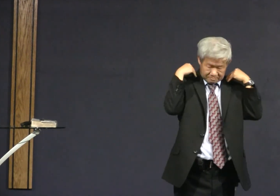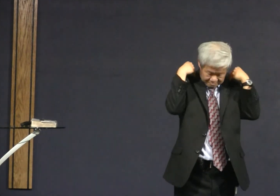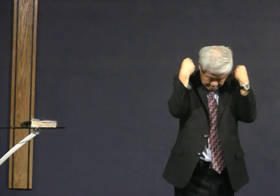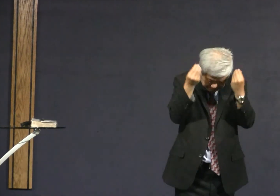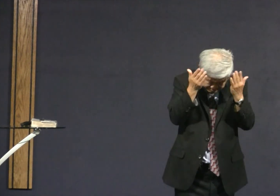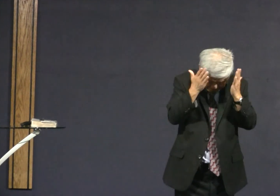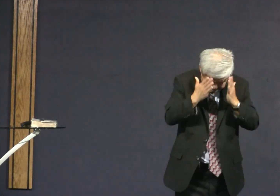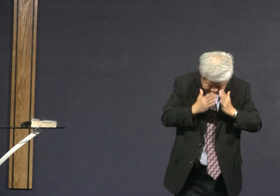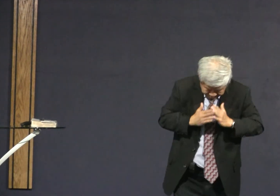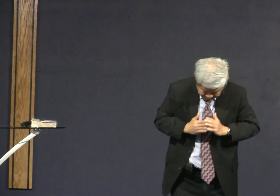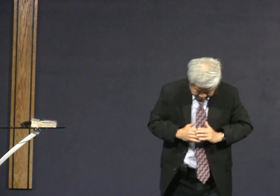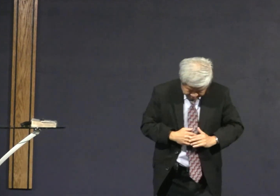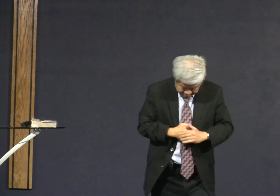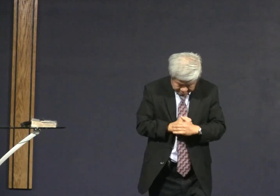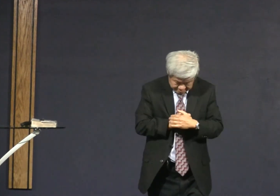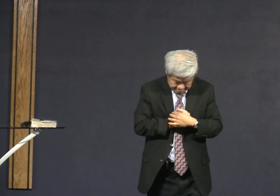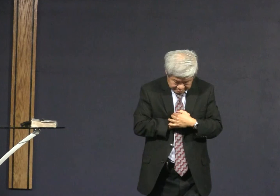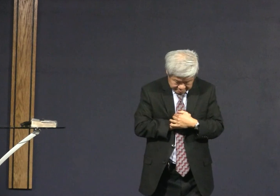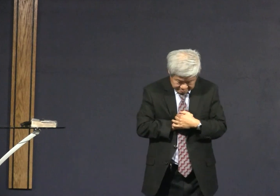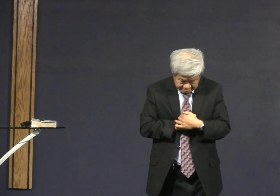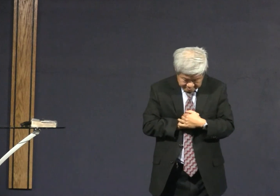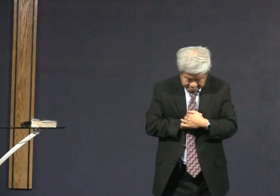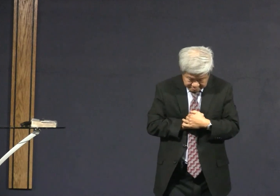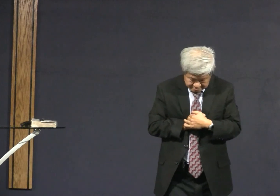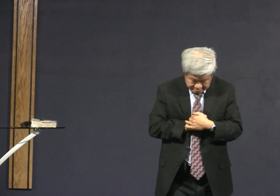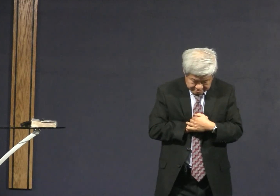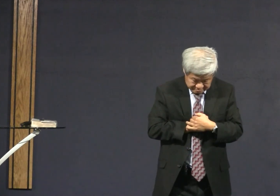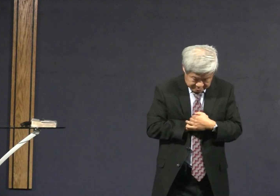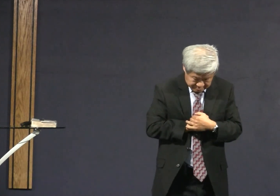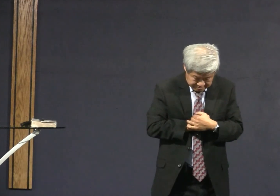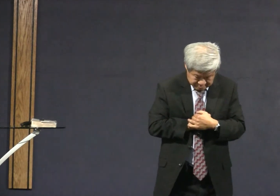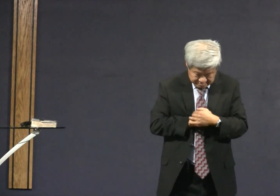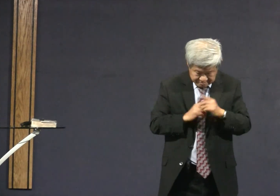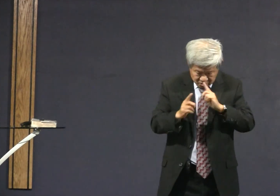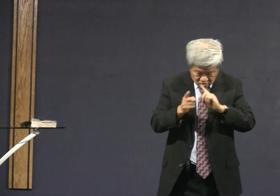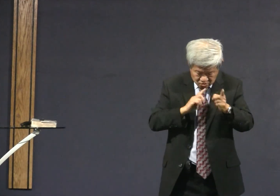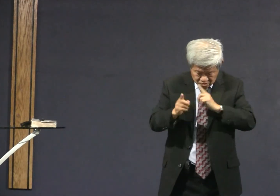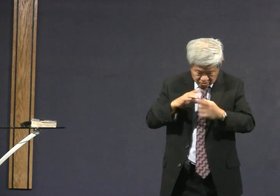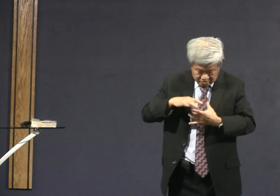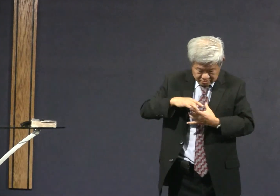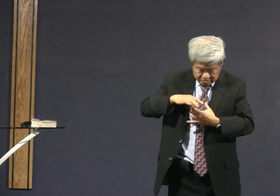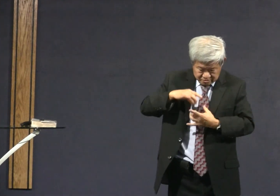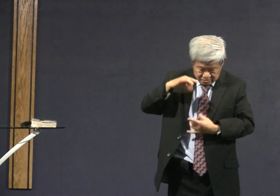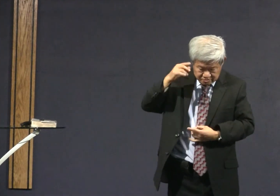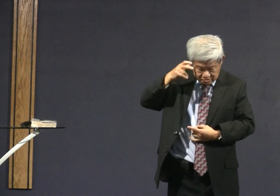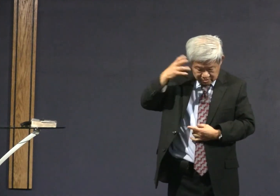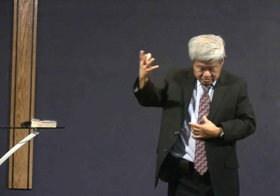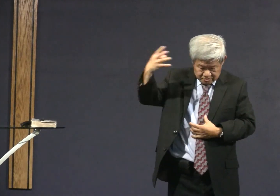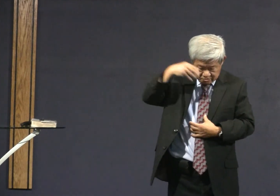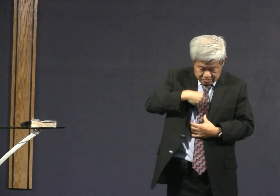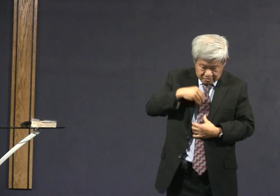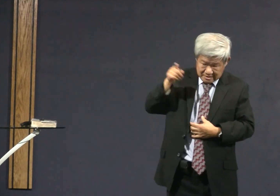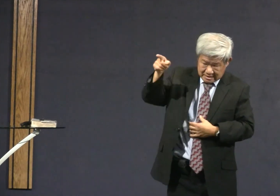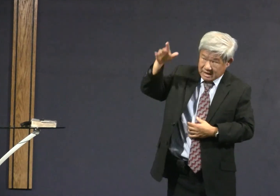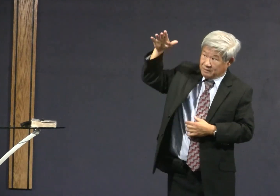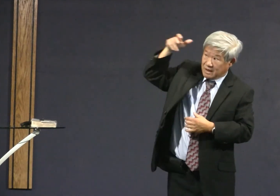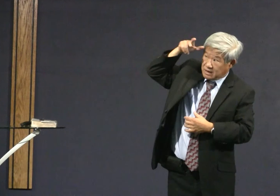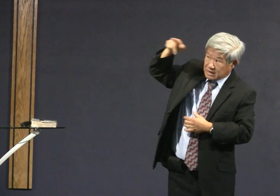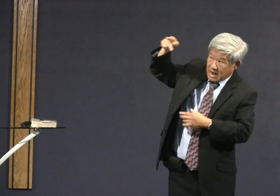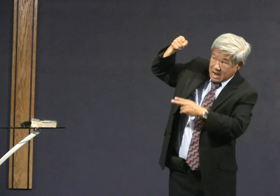The druid priests with their robes, who spoke with the spirits,